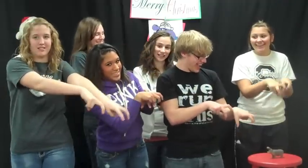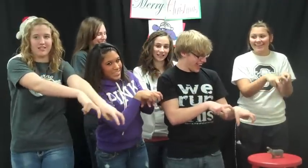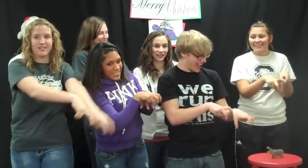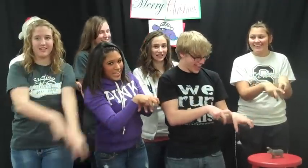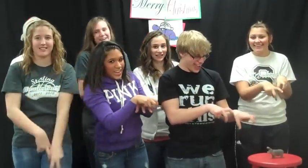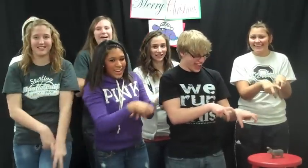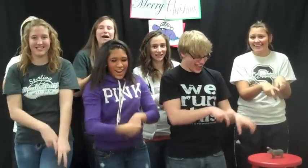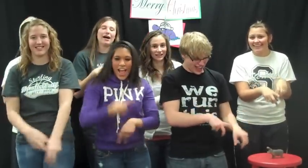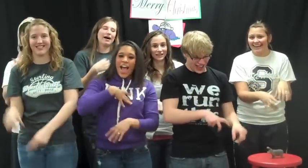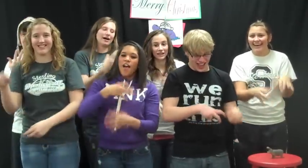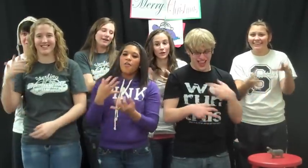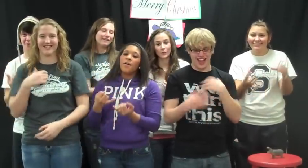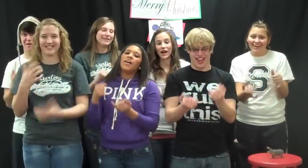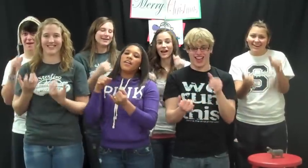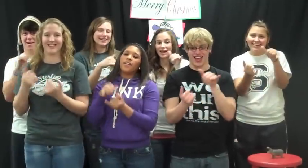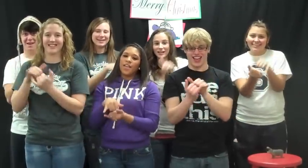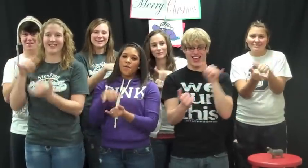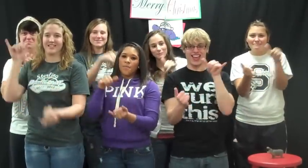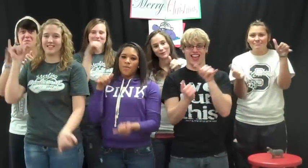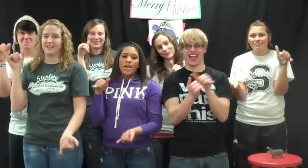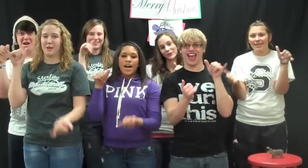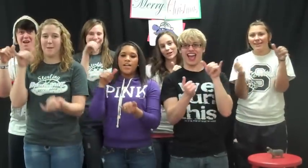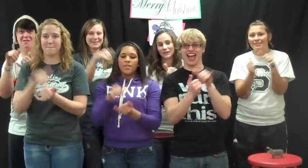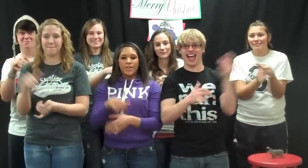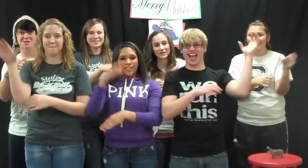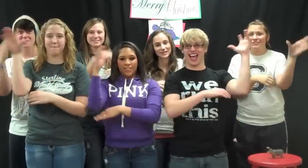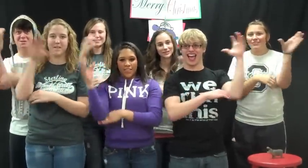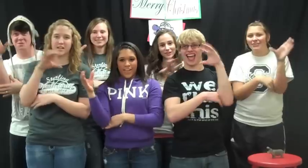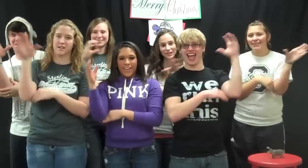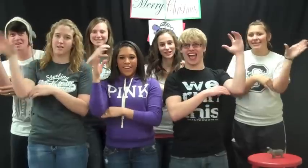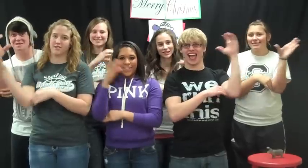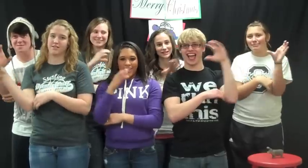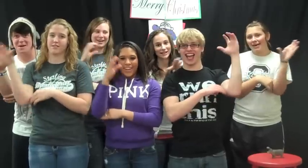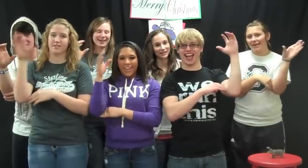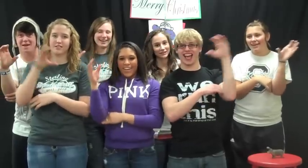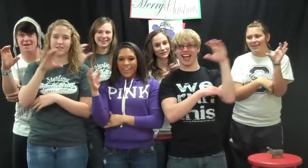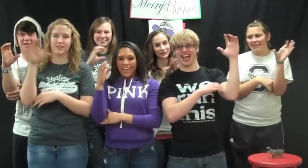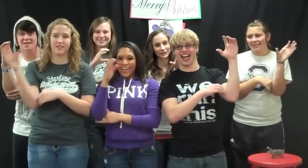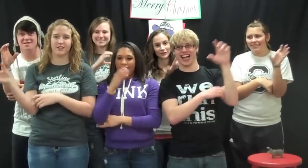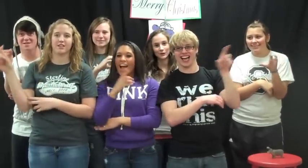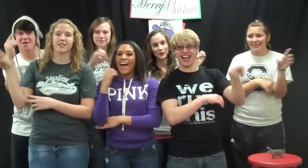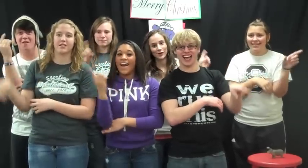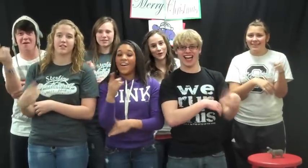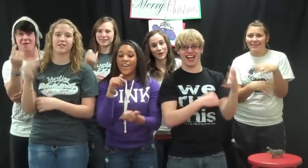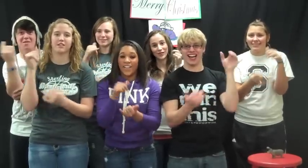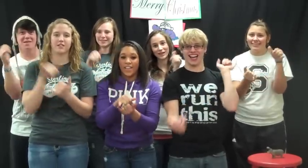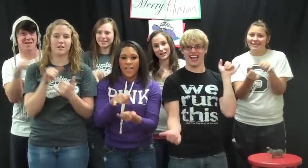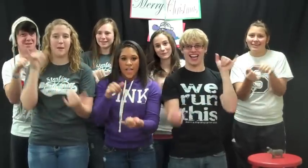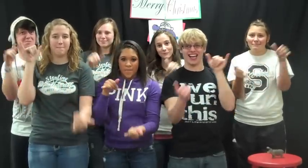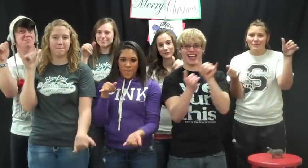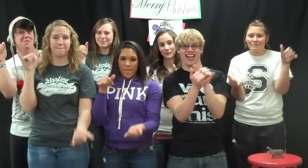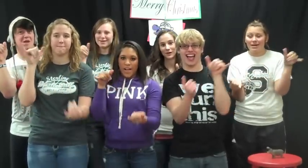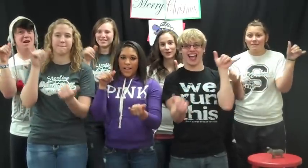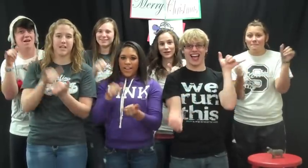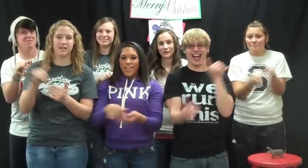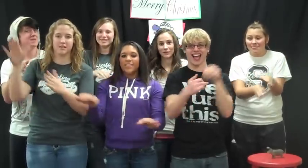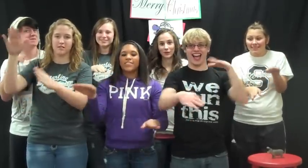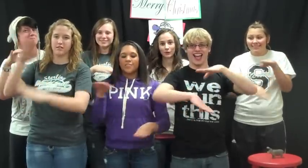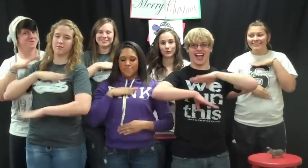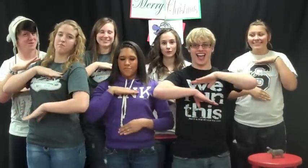there. I want a hippopotamus for Christmas. Only a hippopotamus will